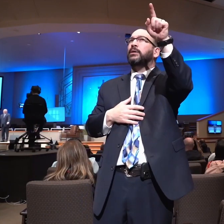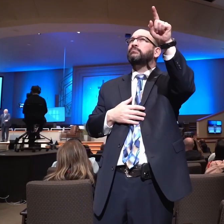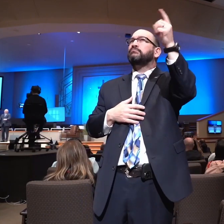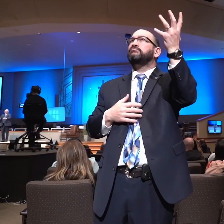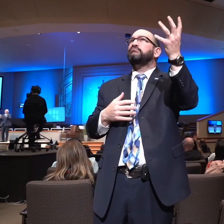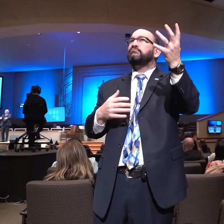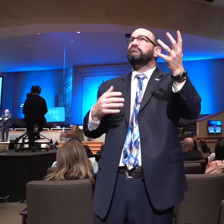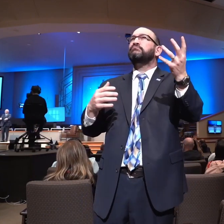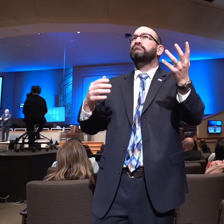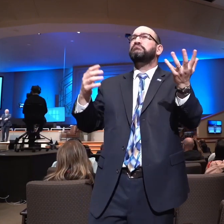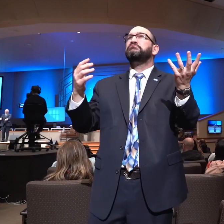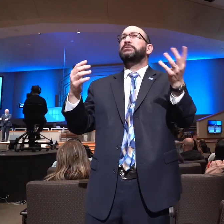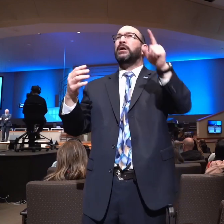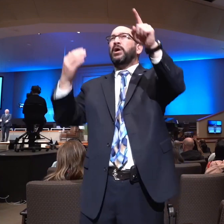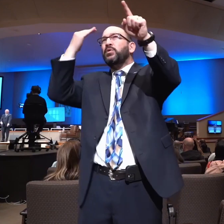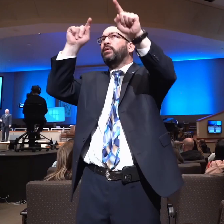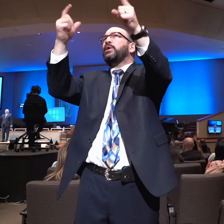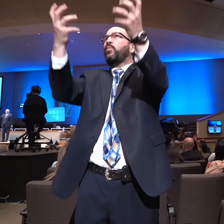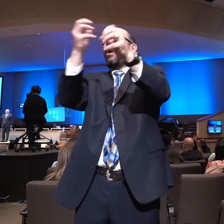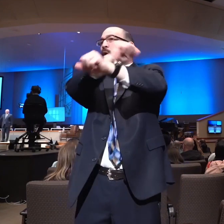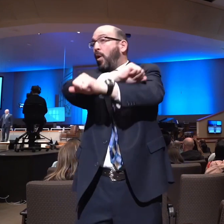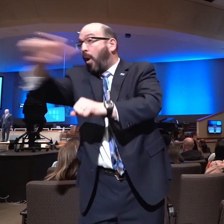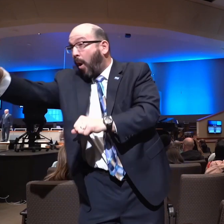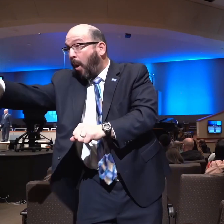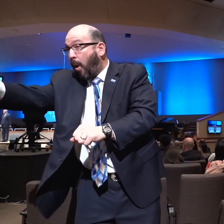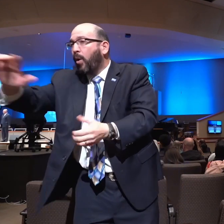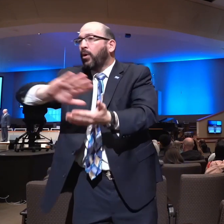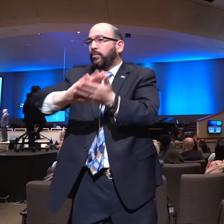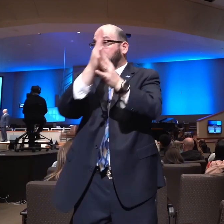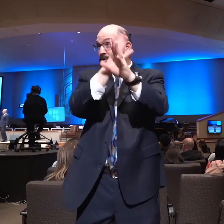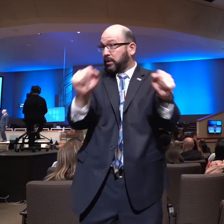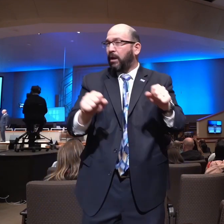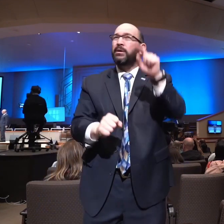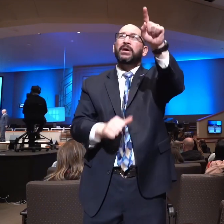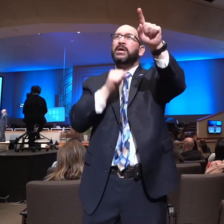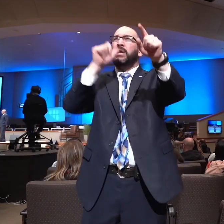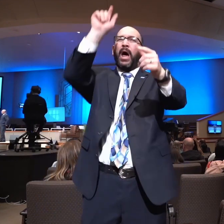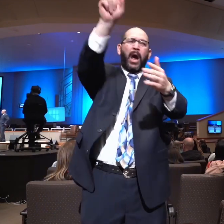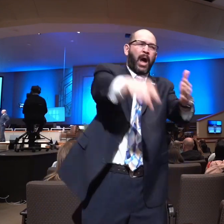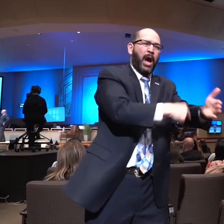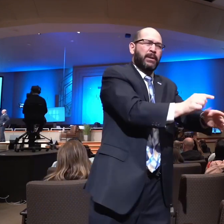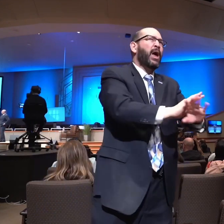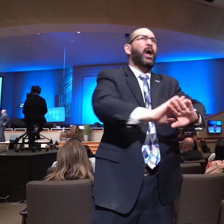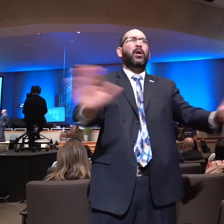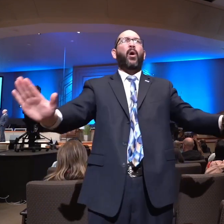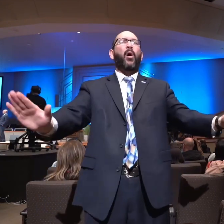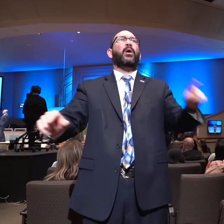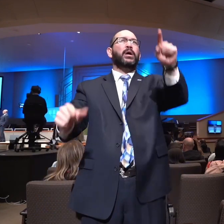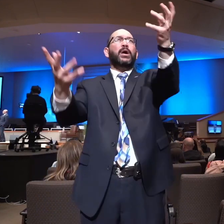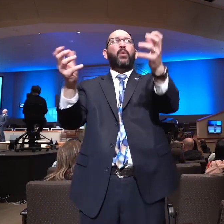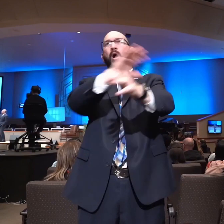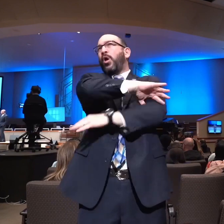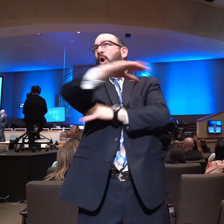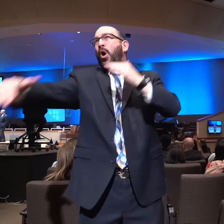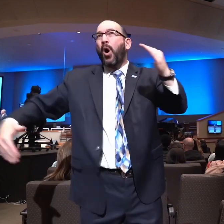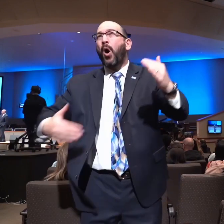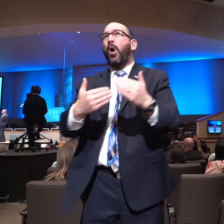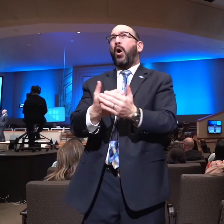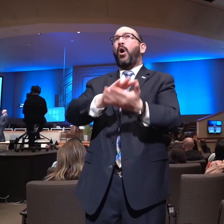condemns some to hell and others to heaven. I believe that God, yes, we are elect according to the foreknowledge of God. He